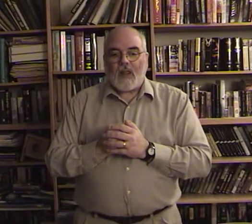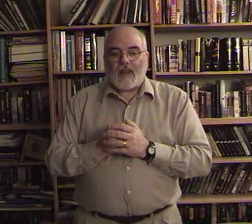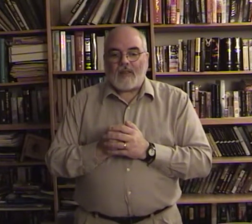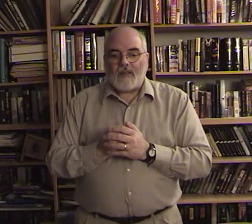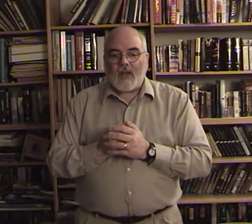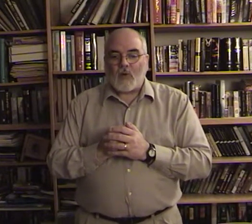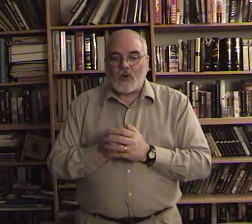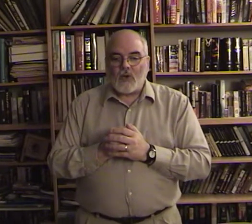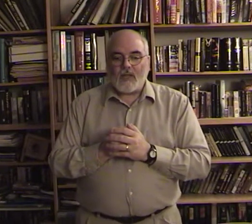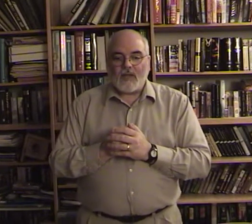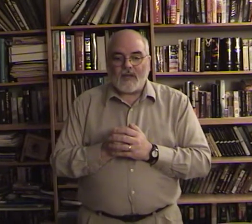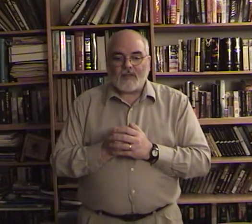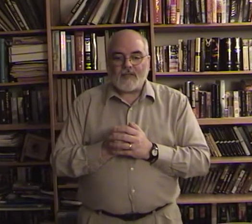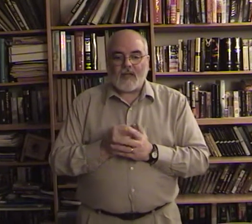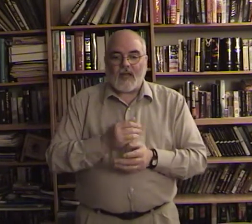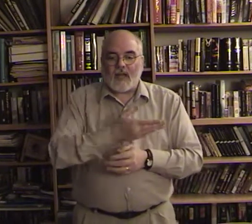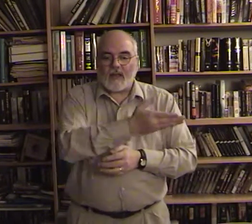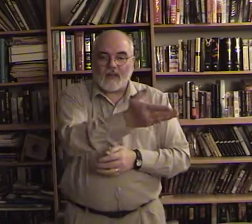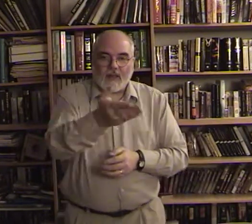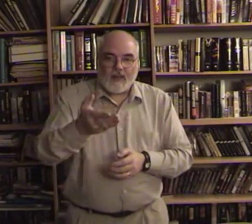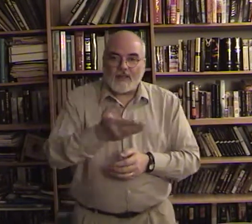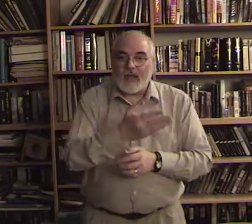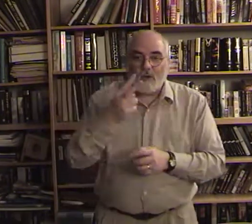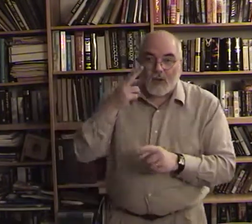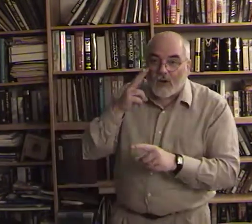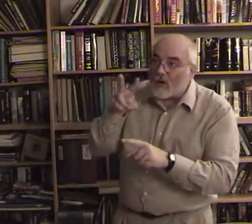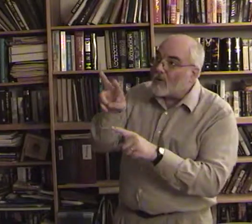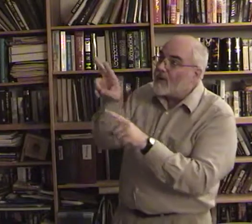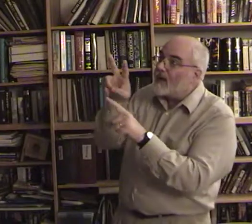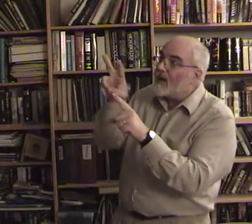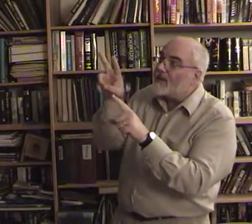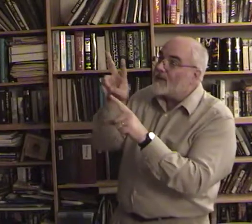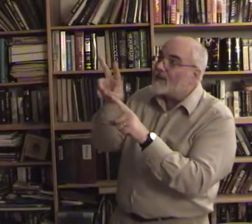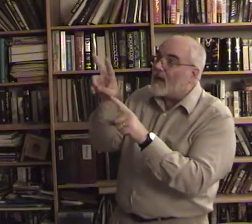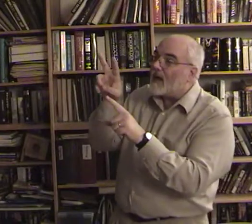they were looking into the sky they were looking into the sky